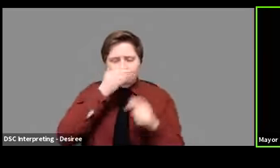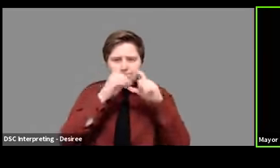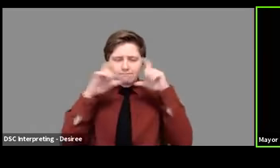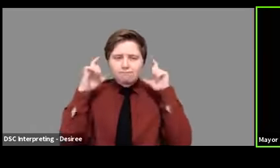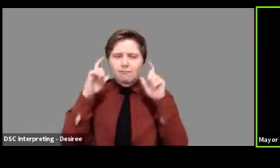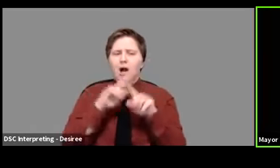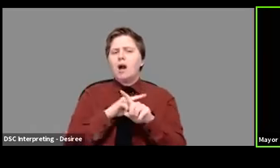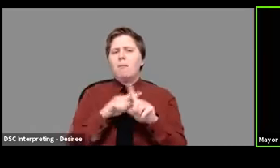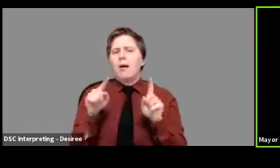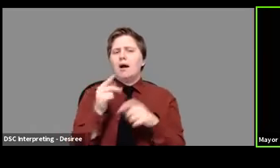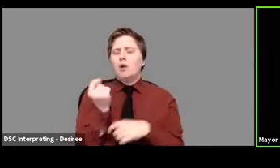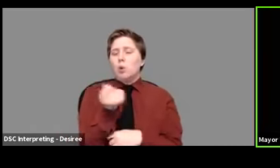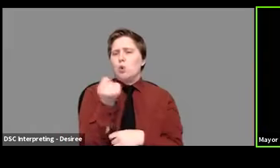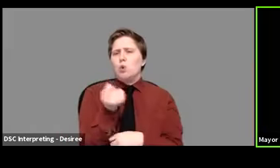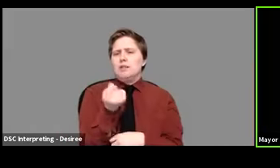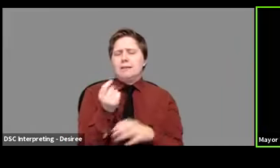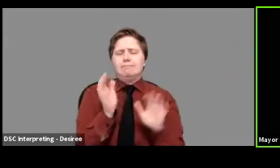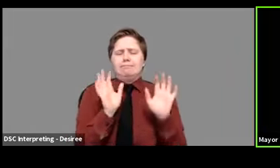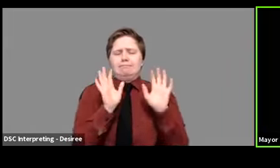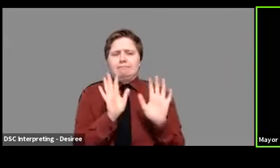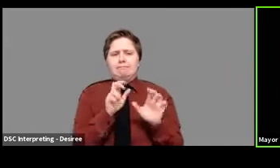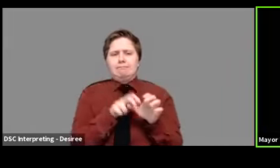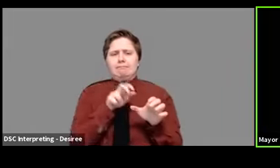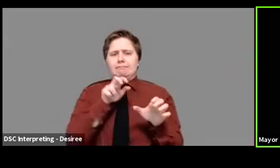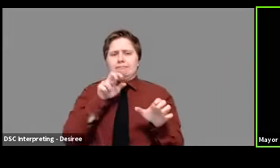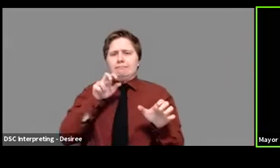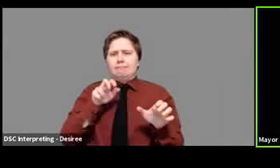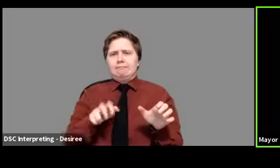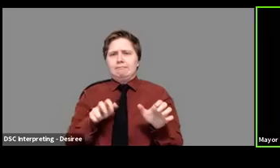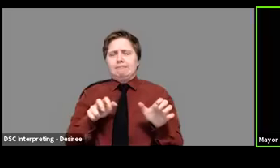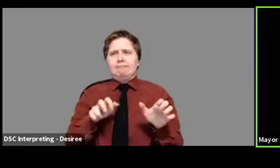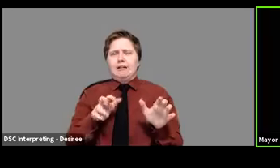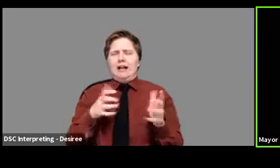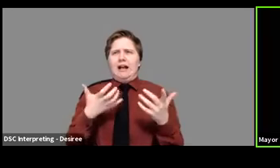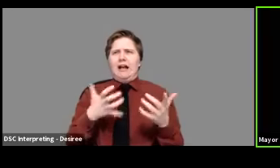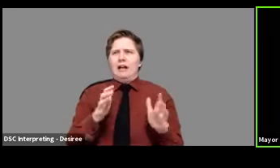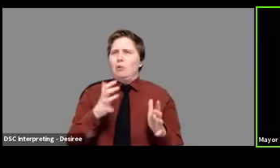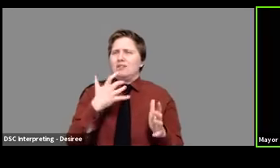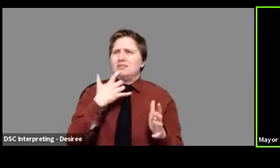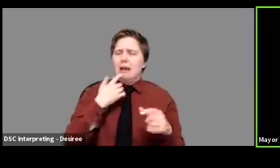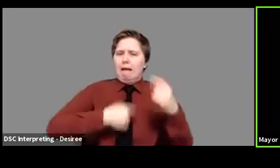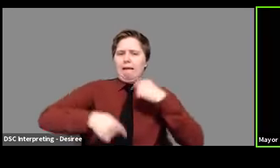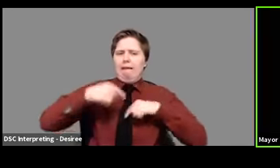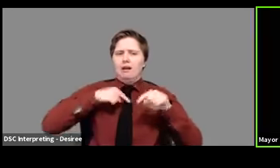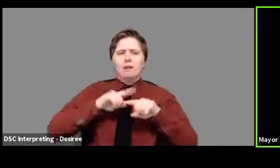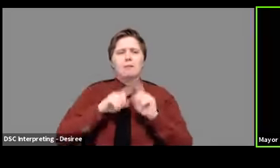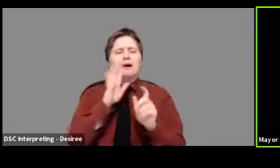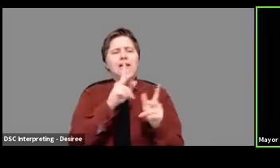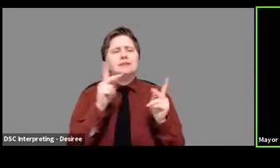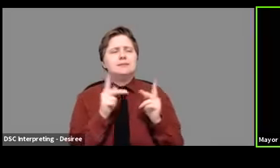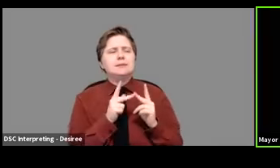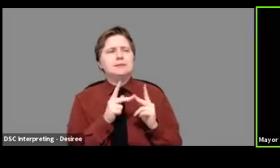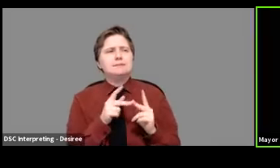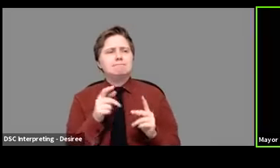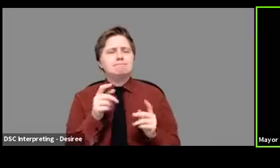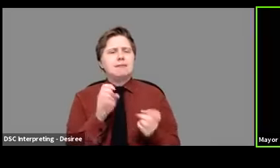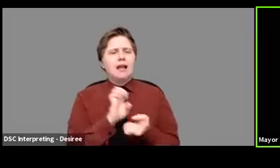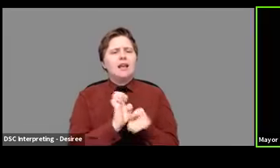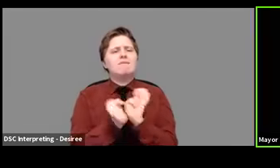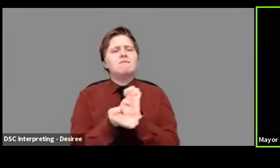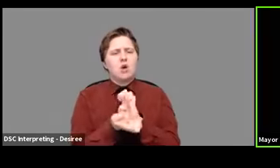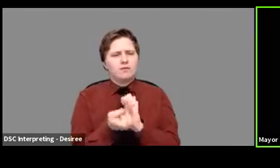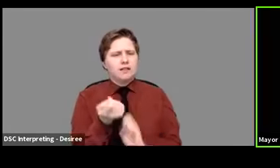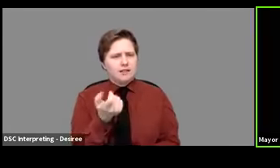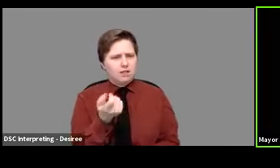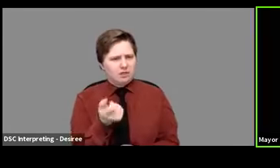the next day, I think he, I don't want to say backtracked, but I think his position evolved,